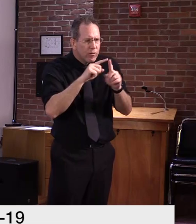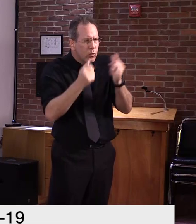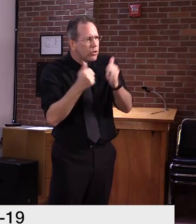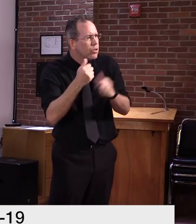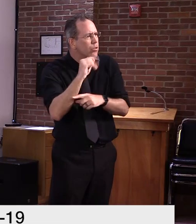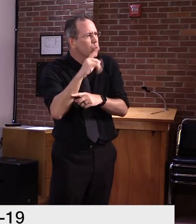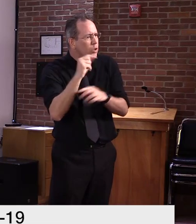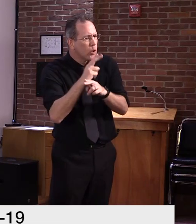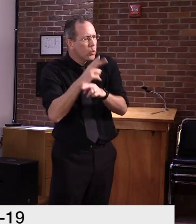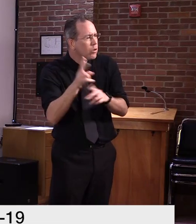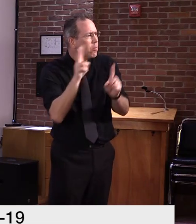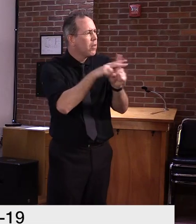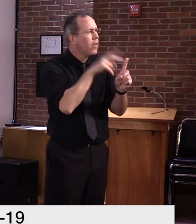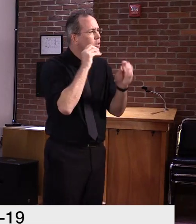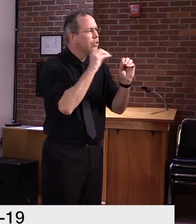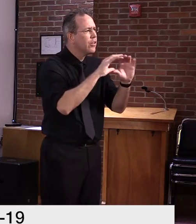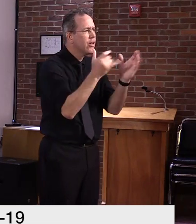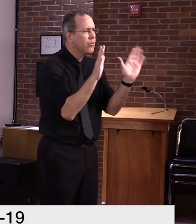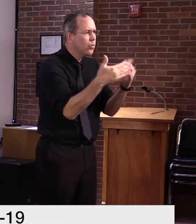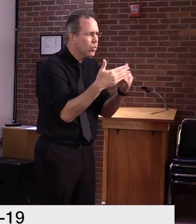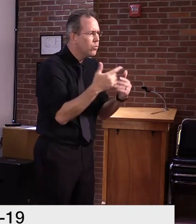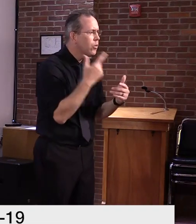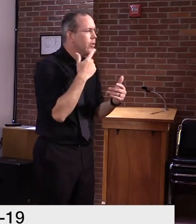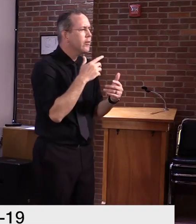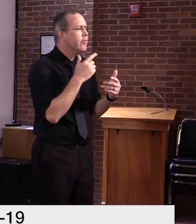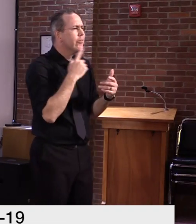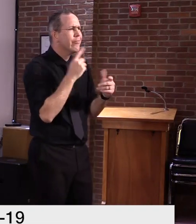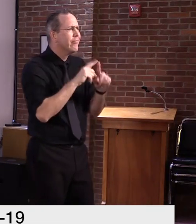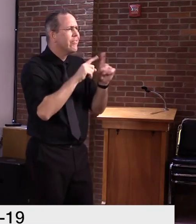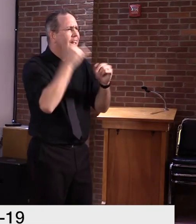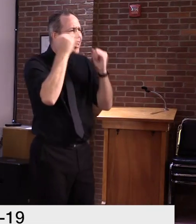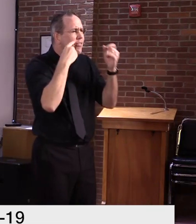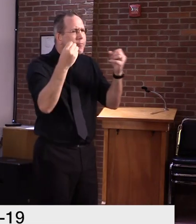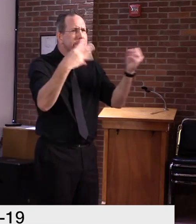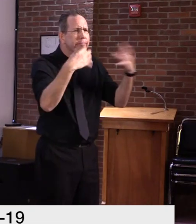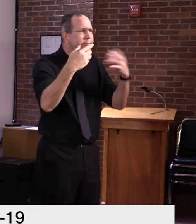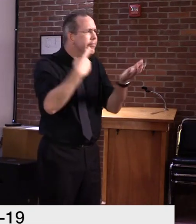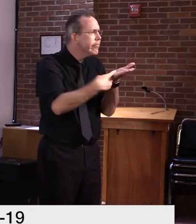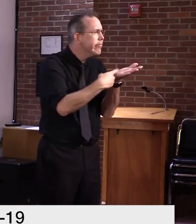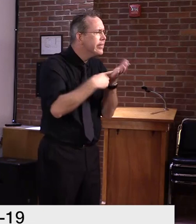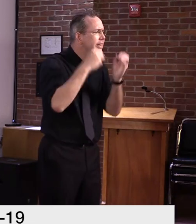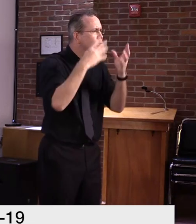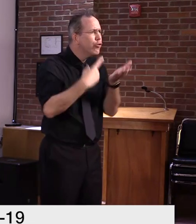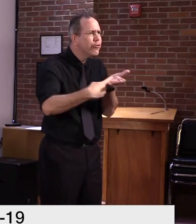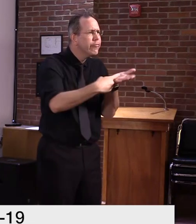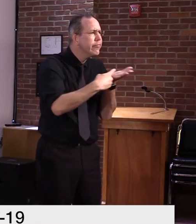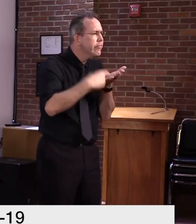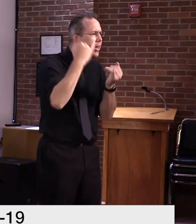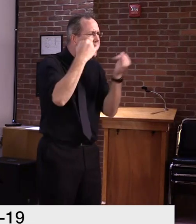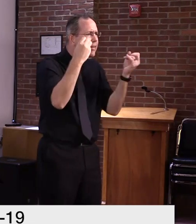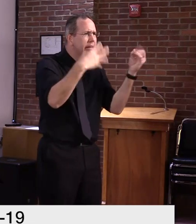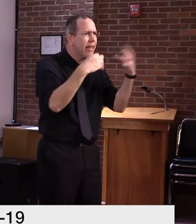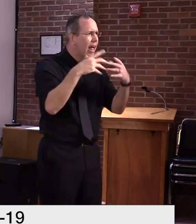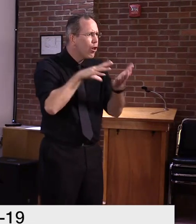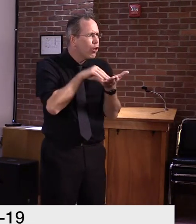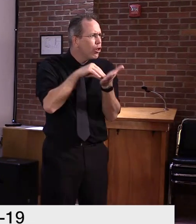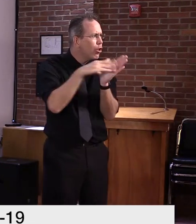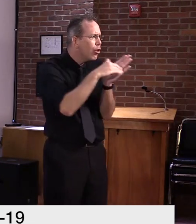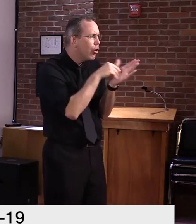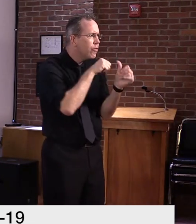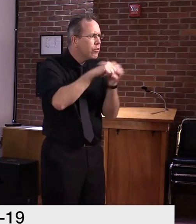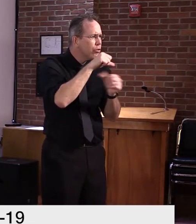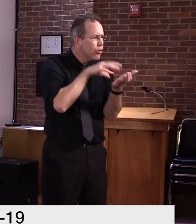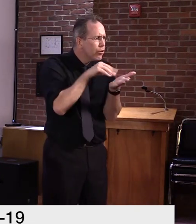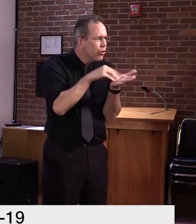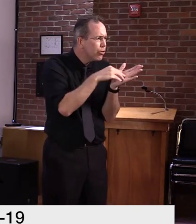ideas across the state. So that's, that's essentially the function of Edmodo. So I think, I think we were on the right track to put those, address some of those issues, but it, I would